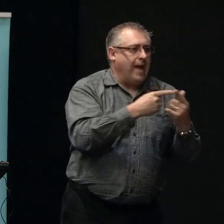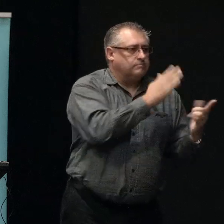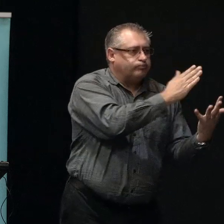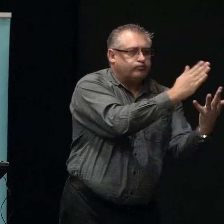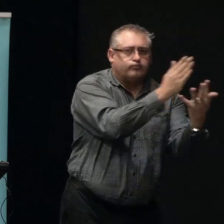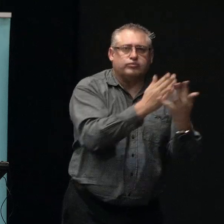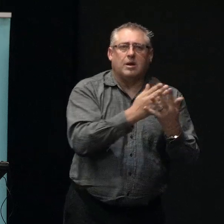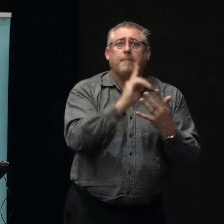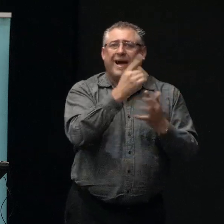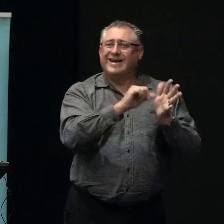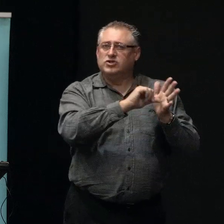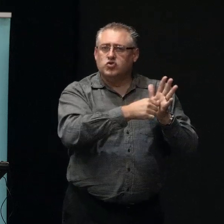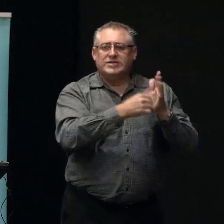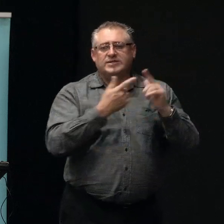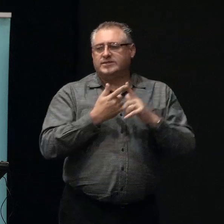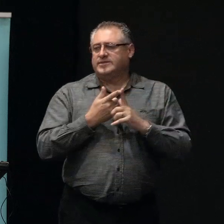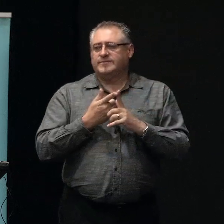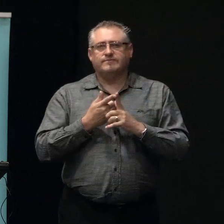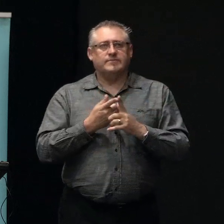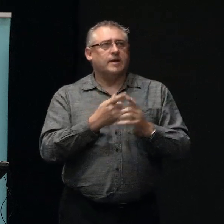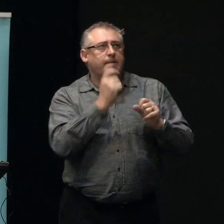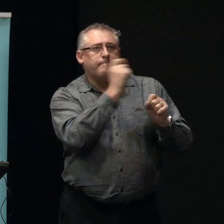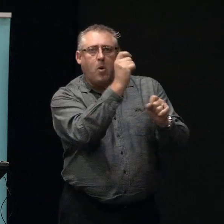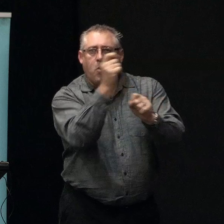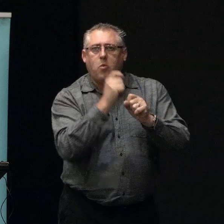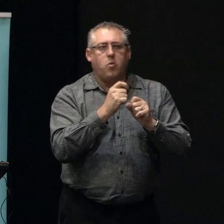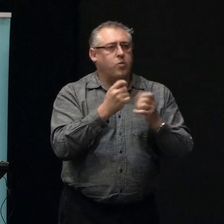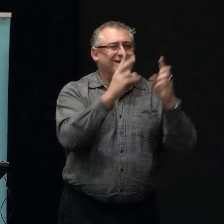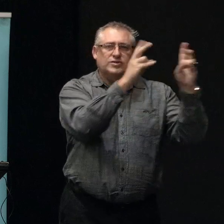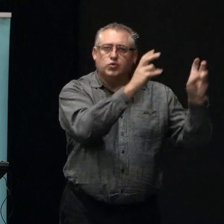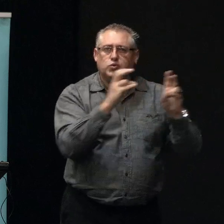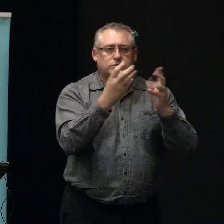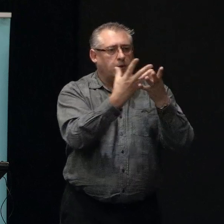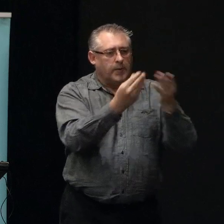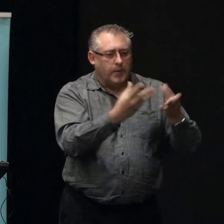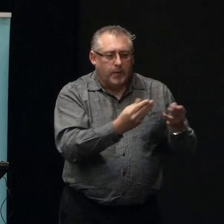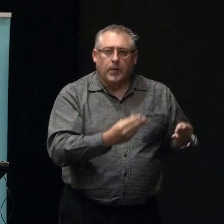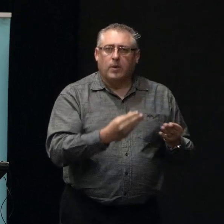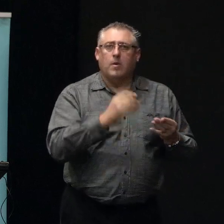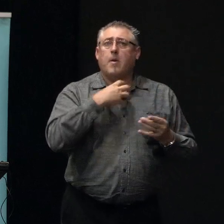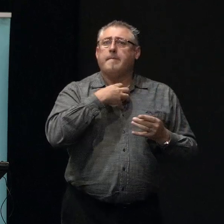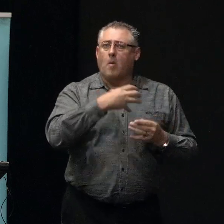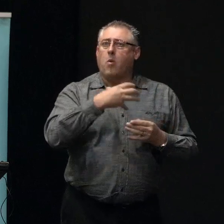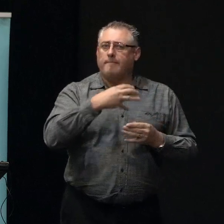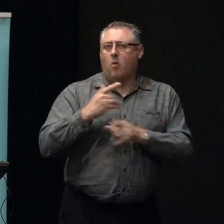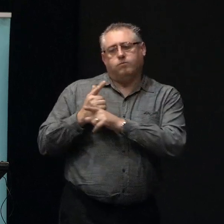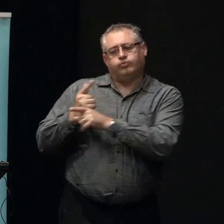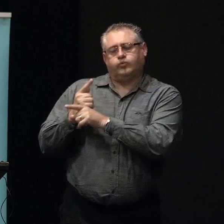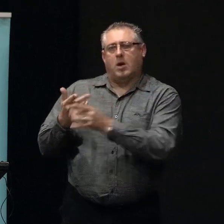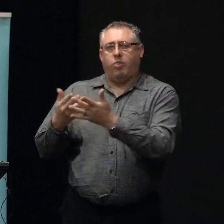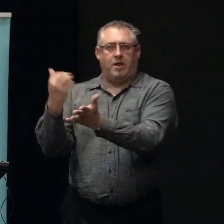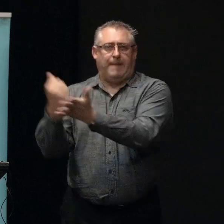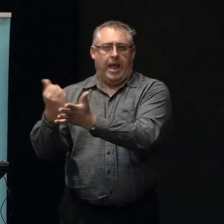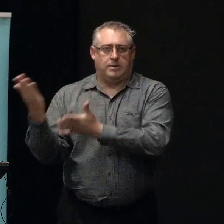insurance issues and as rebuild issues get sorted, I think more and more there's going to be conversations being held with the banks.